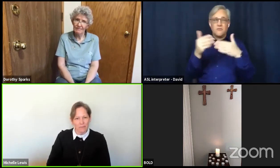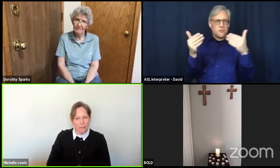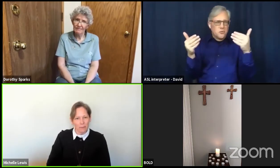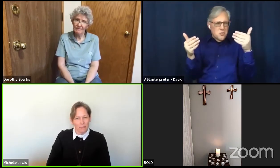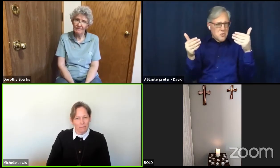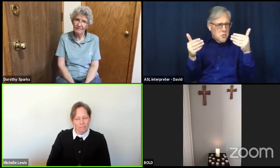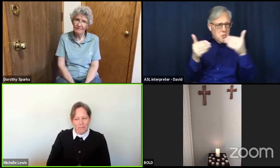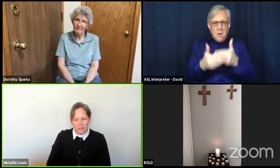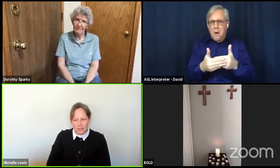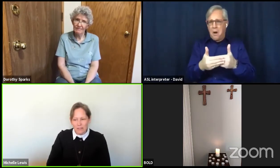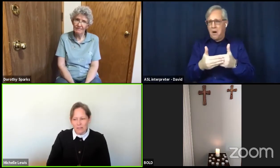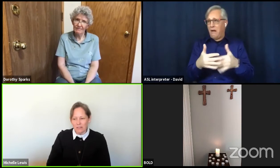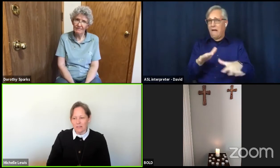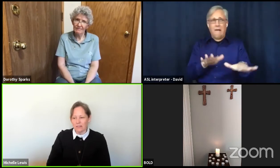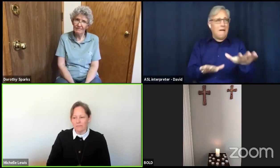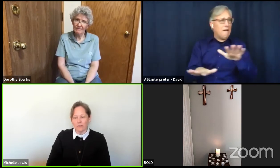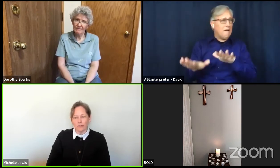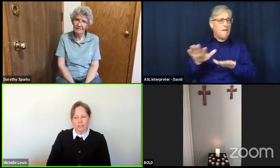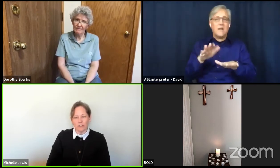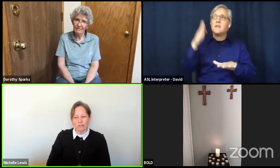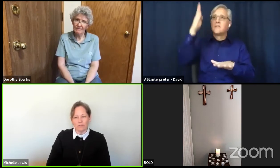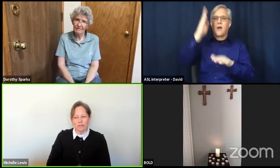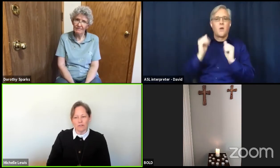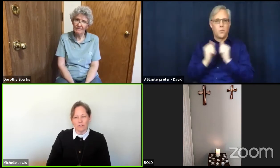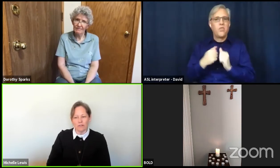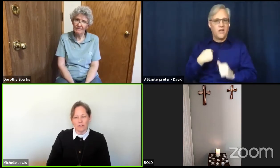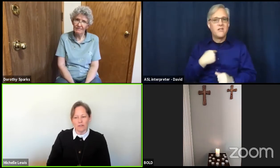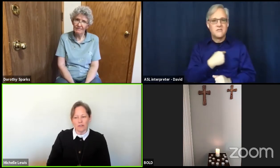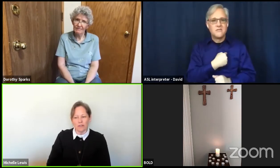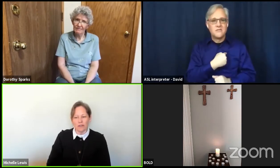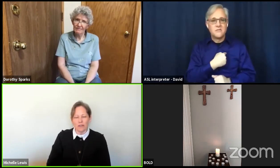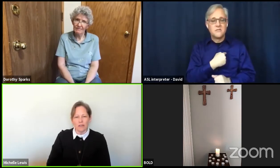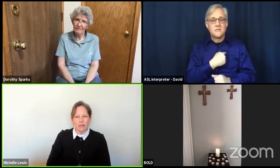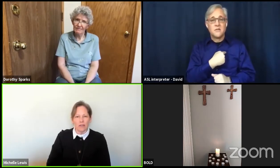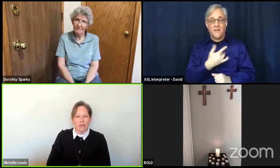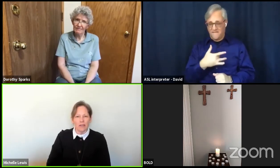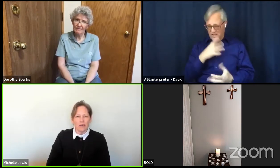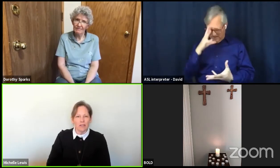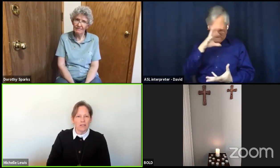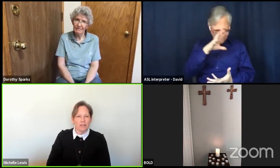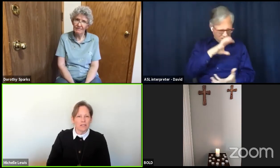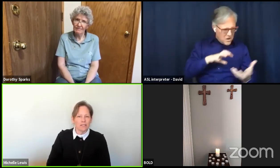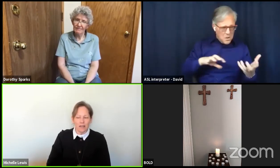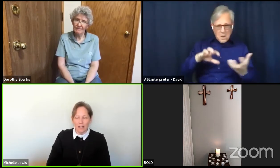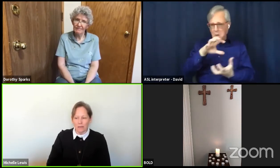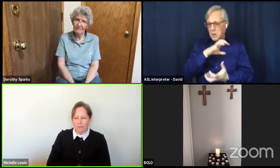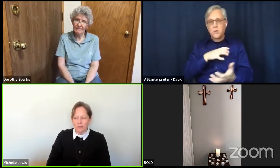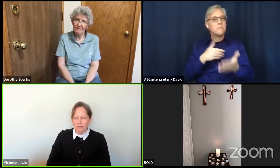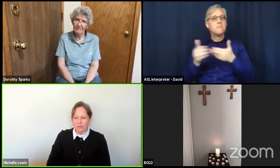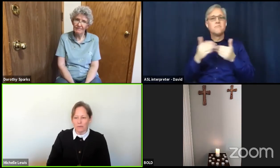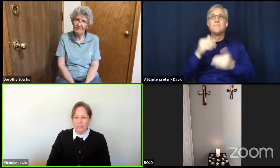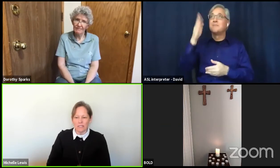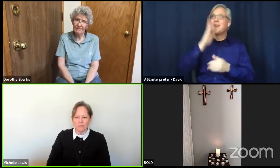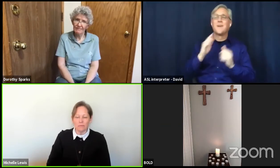God the confusion, in these times when it seems like